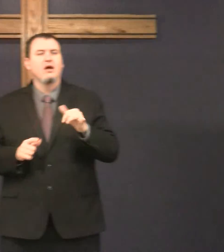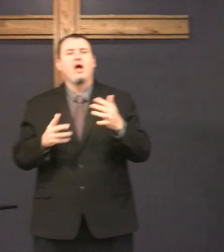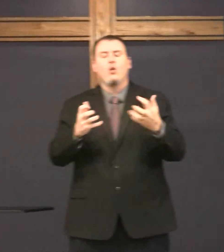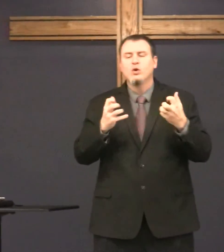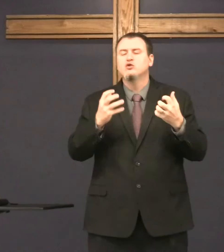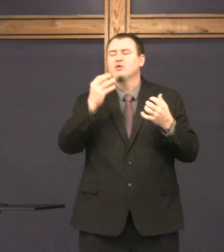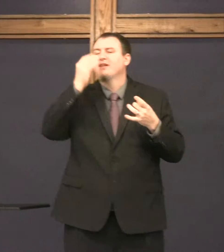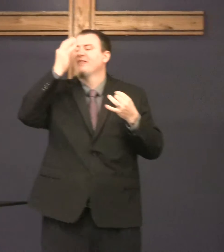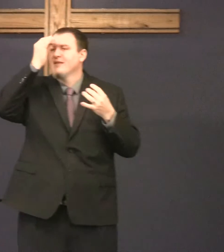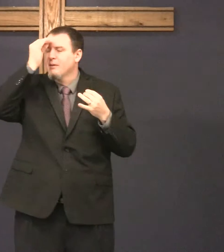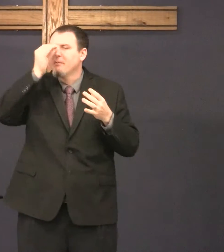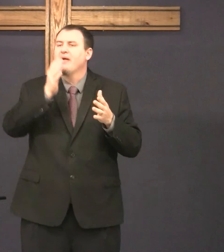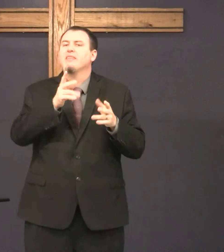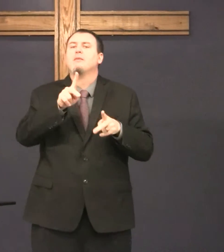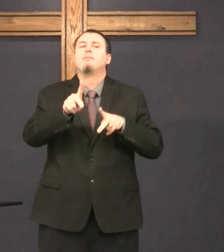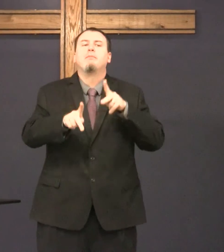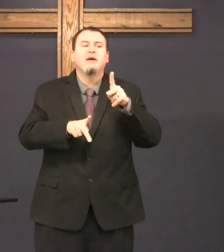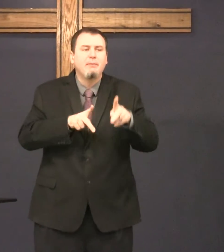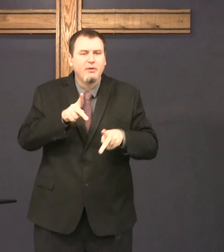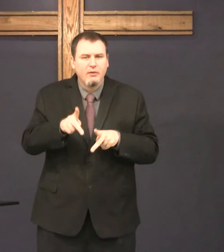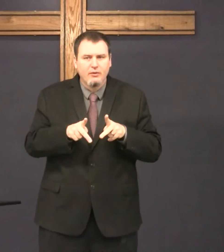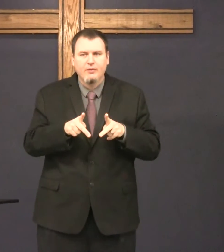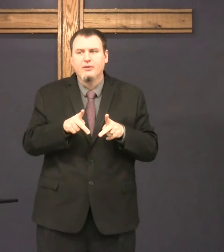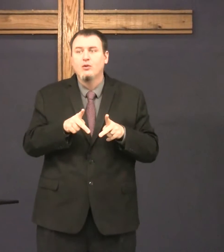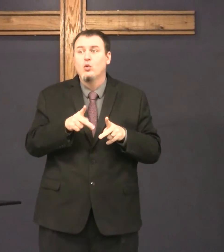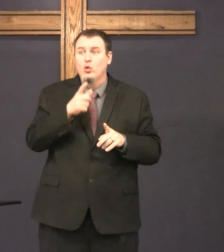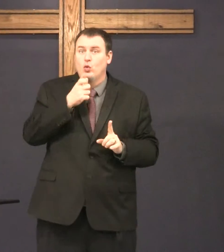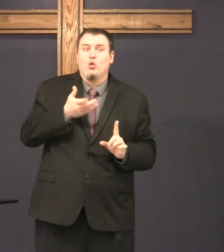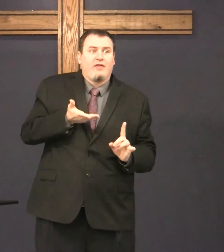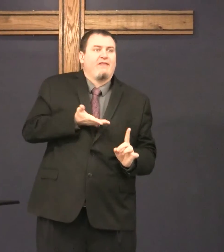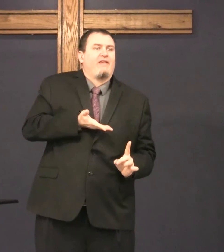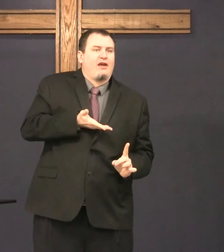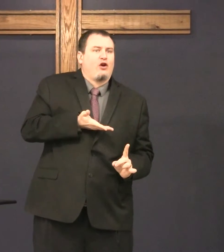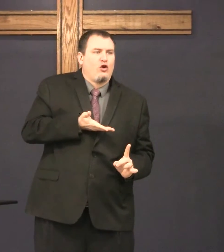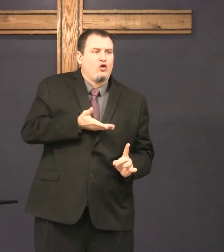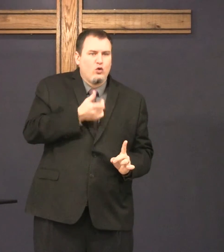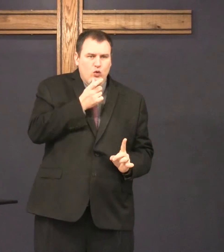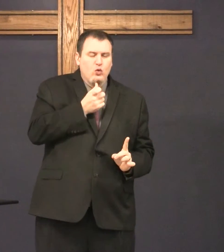Things that really happened. So think about the people who were there.